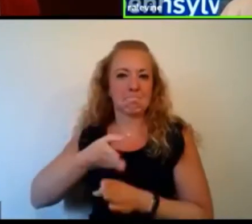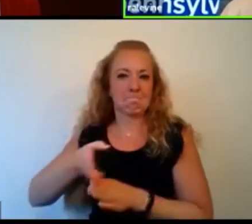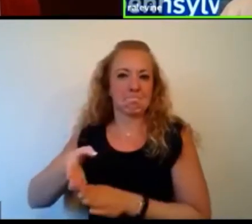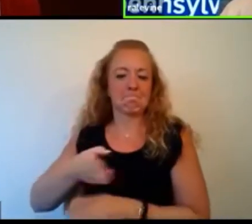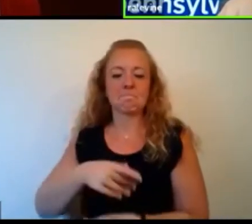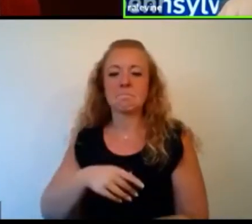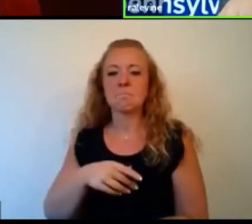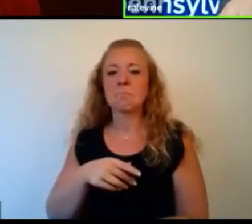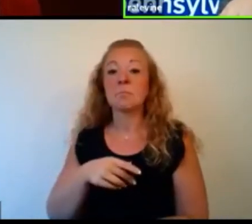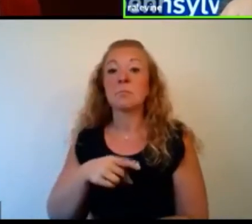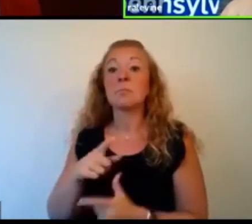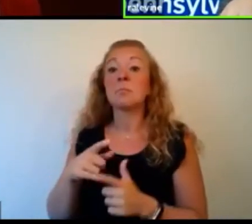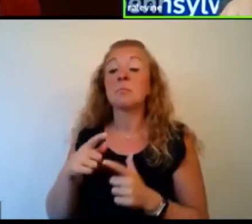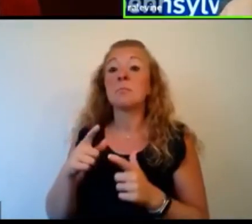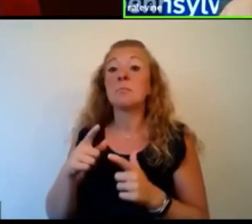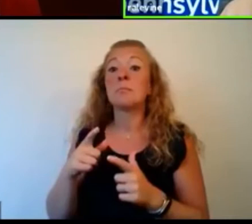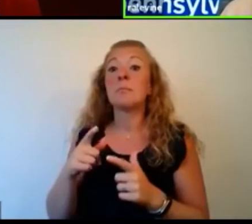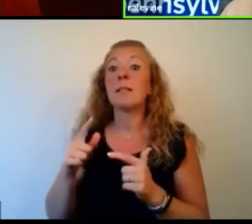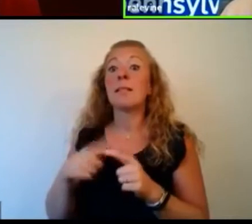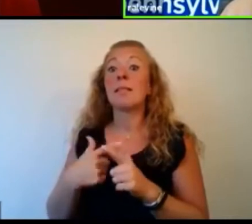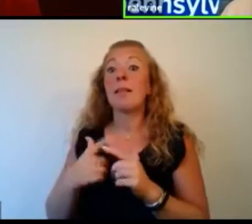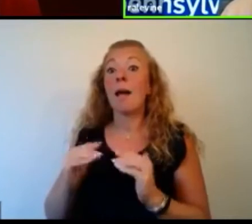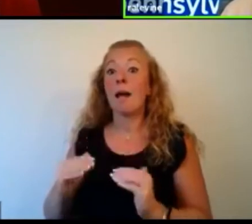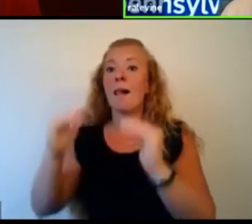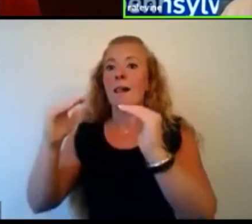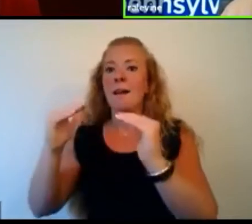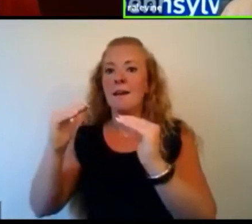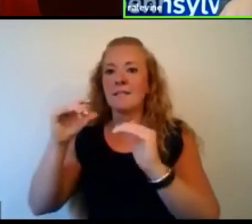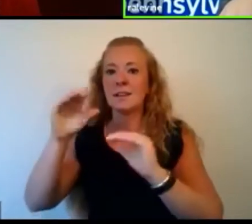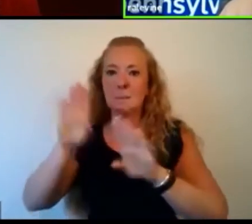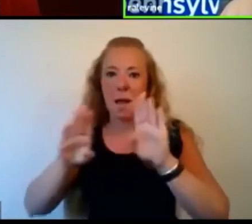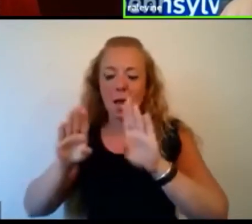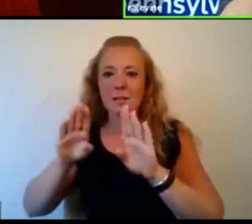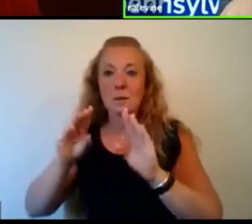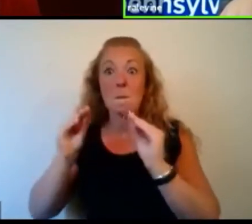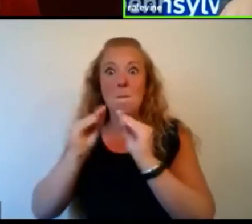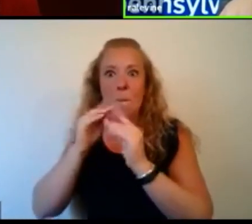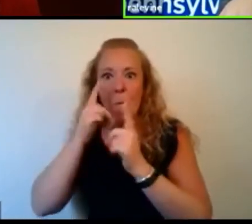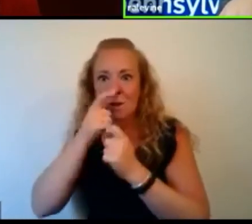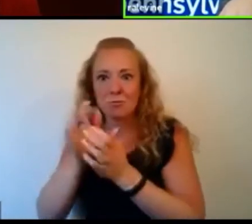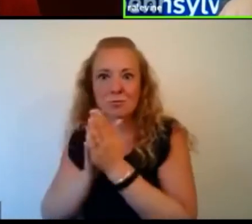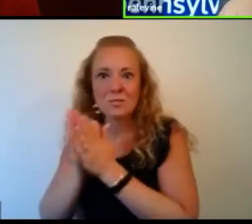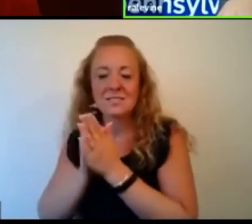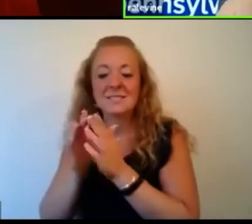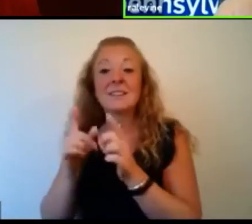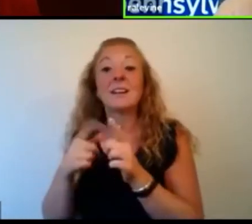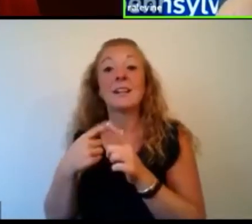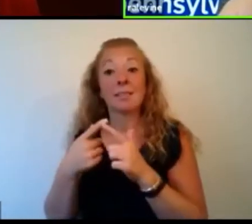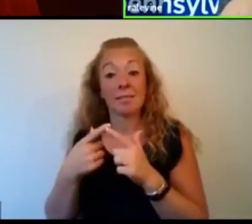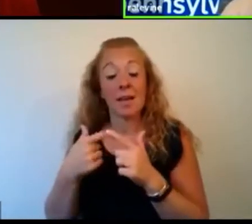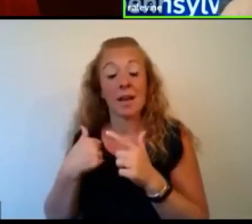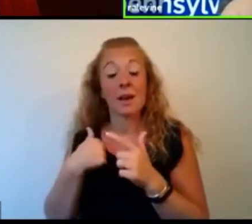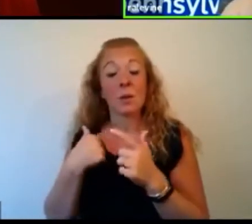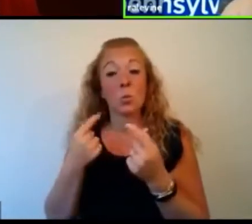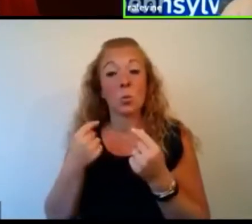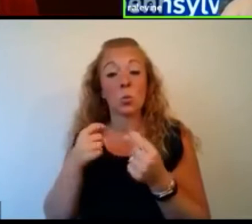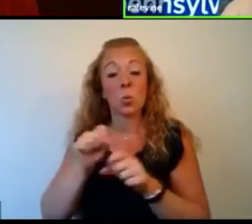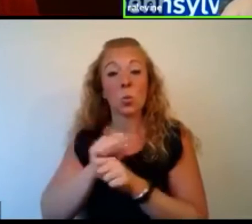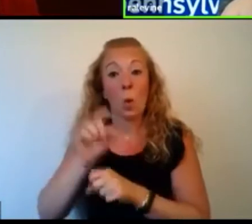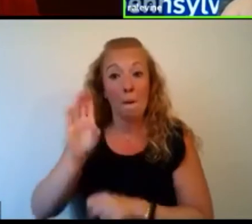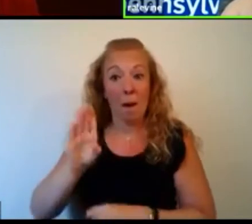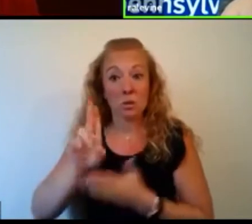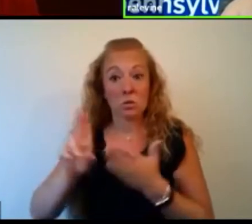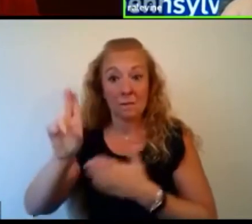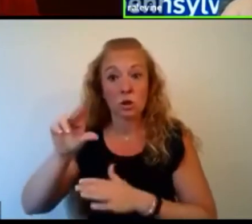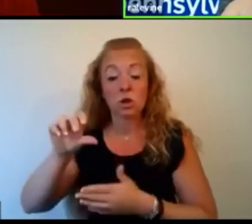take sort of an advanced biology class and became more interested in it. Uh, and then I worked at the step surgical research lab at Boston university. I